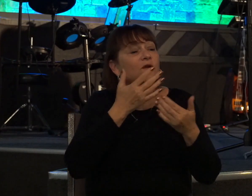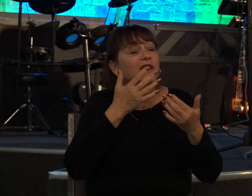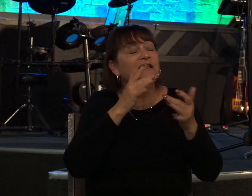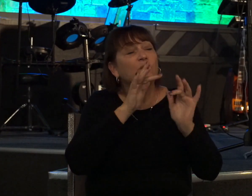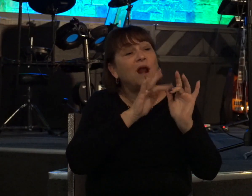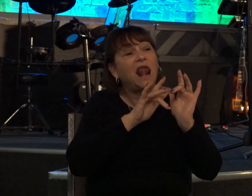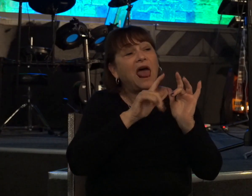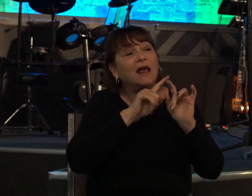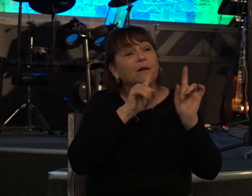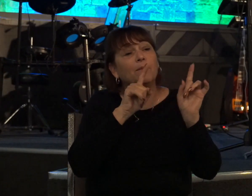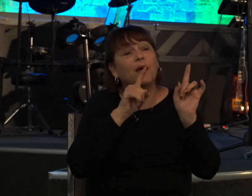blessed us so much guys